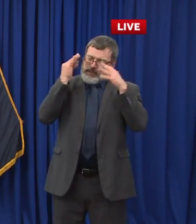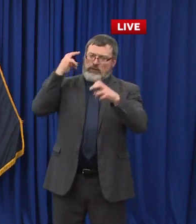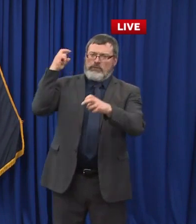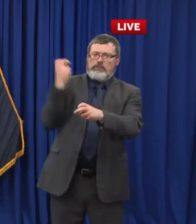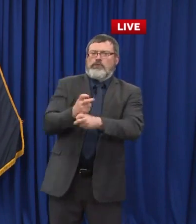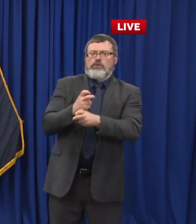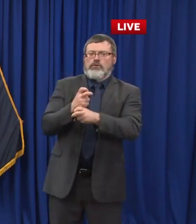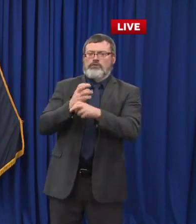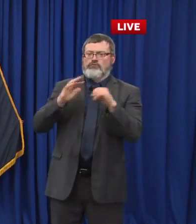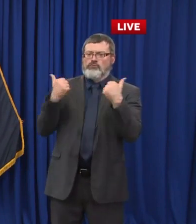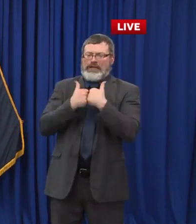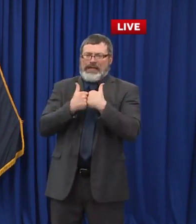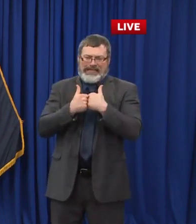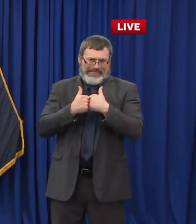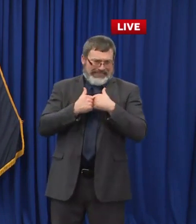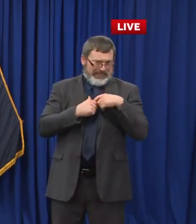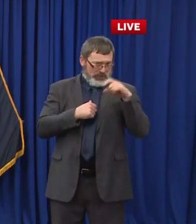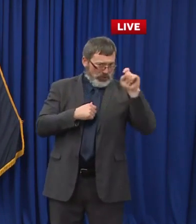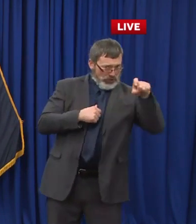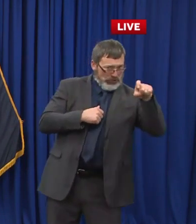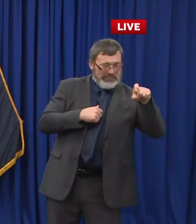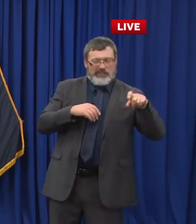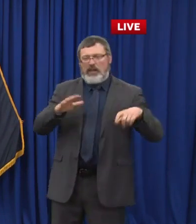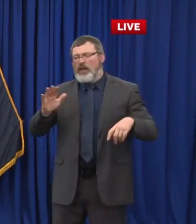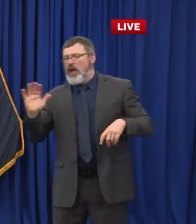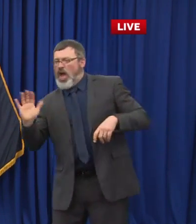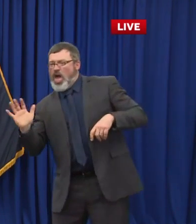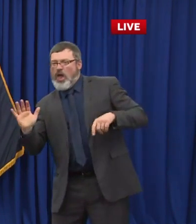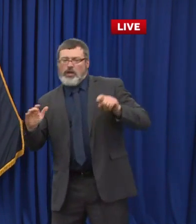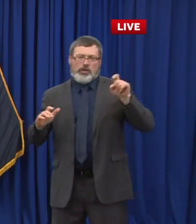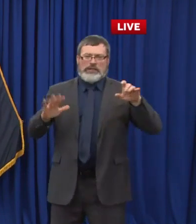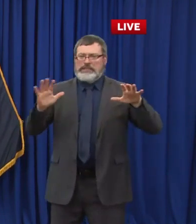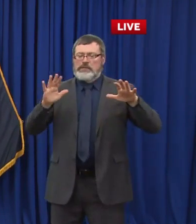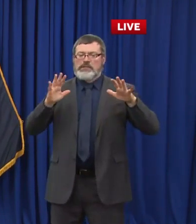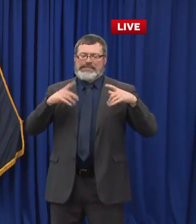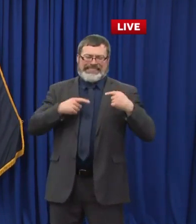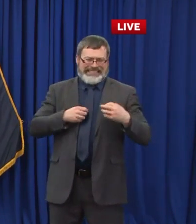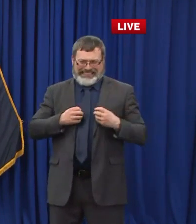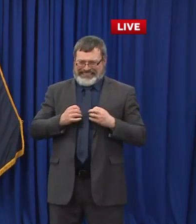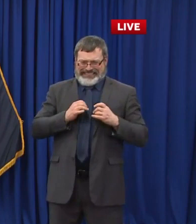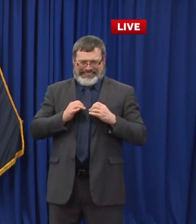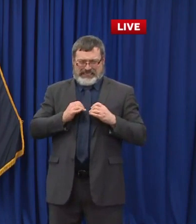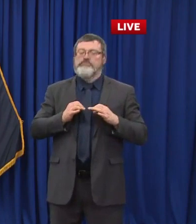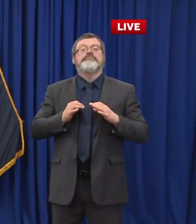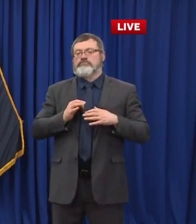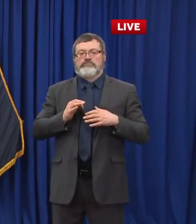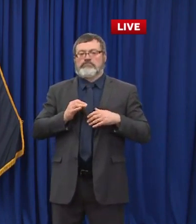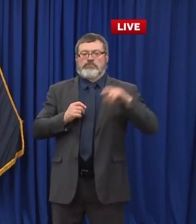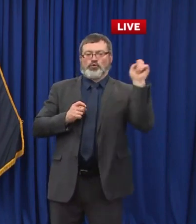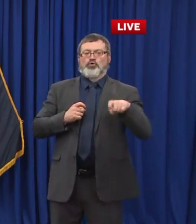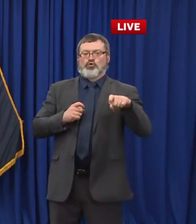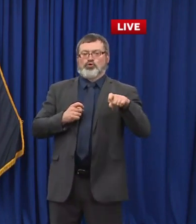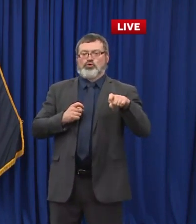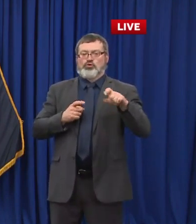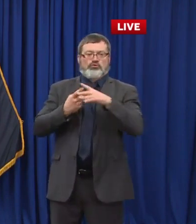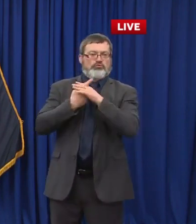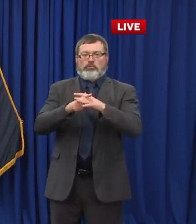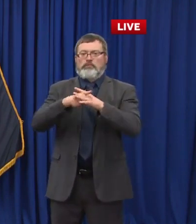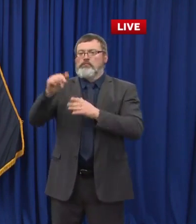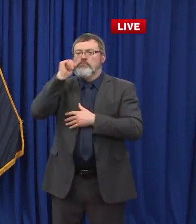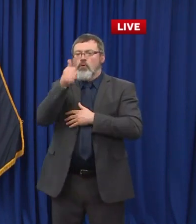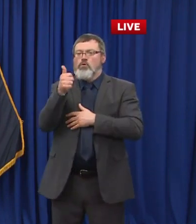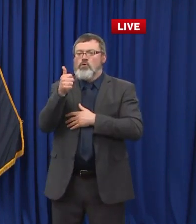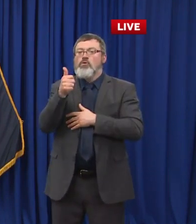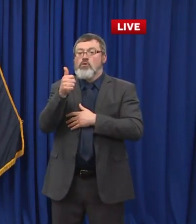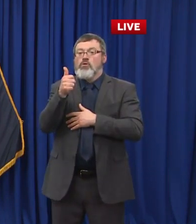businesses. As with many mandates across the country, similar mask mandates, this mandate will apply to all indoor public